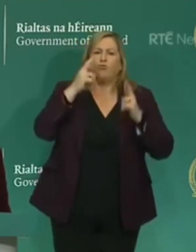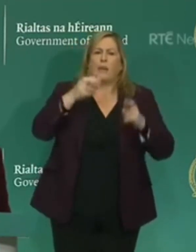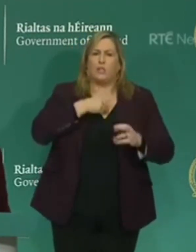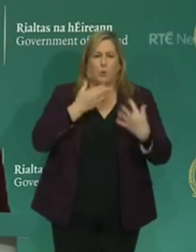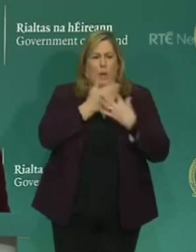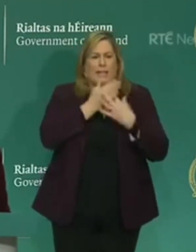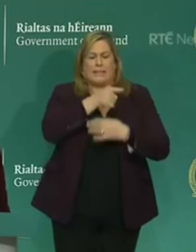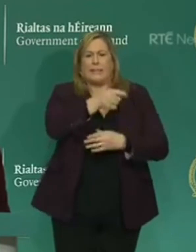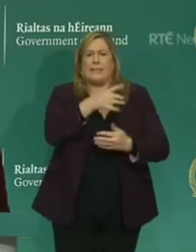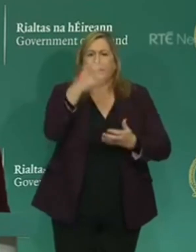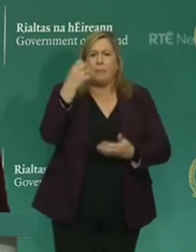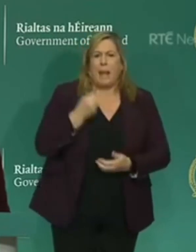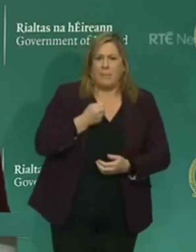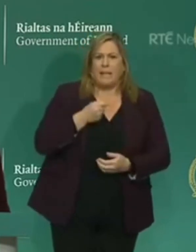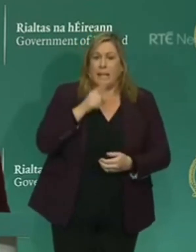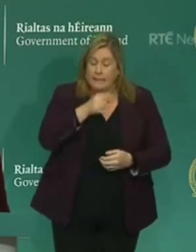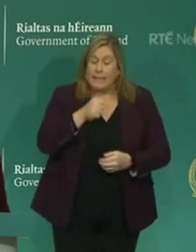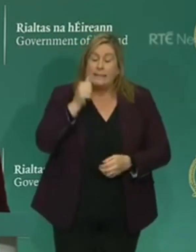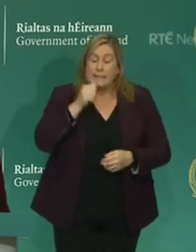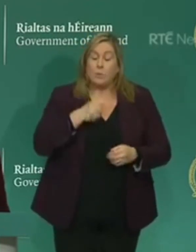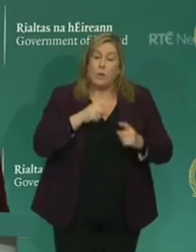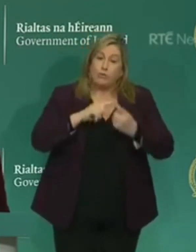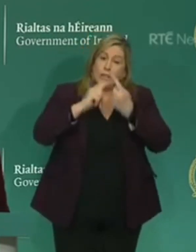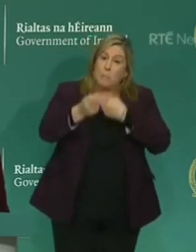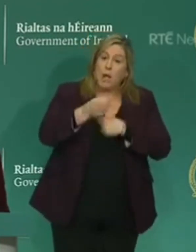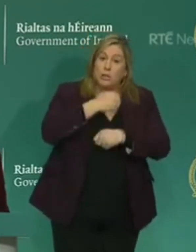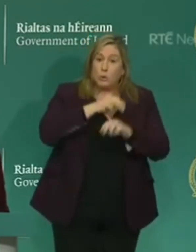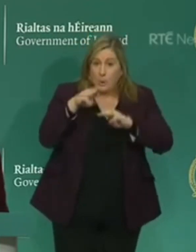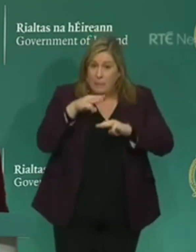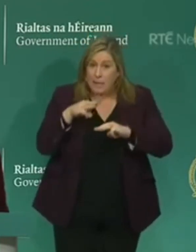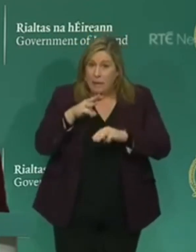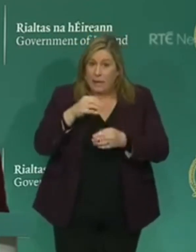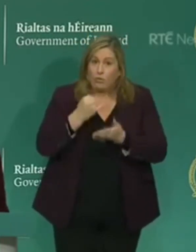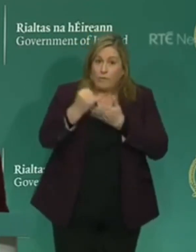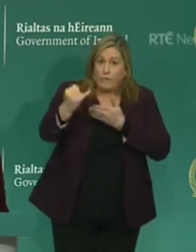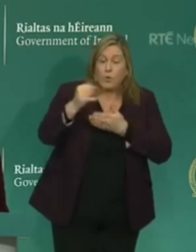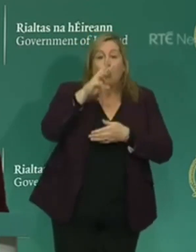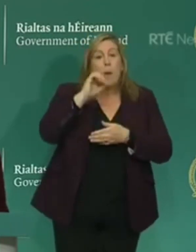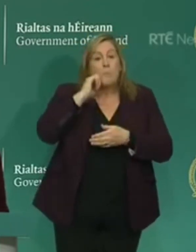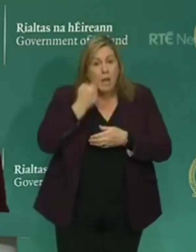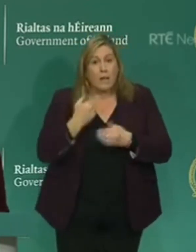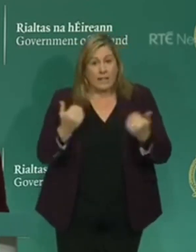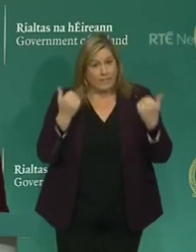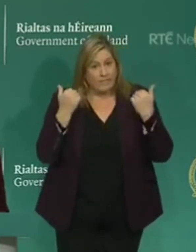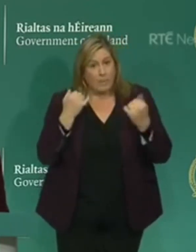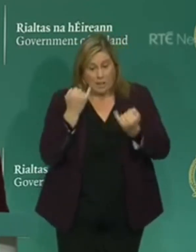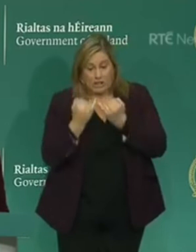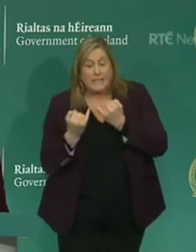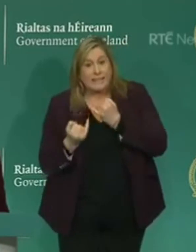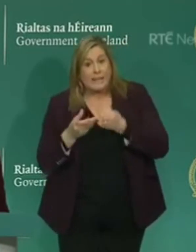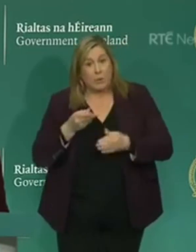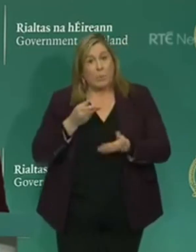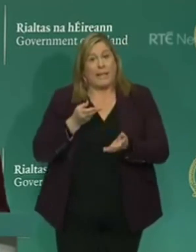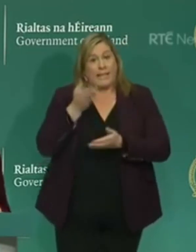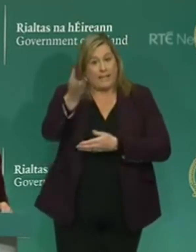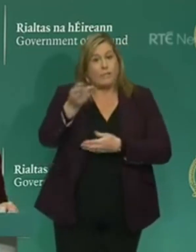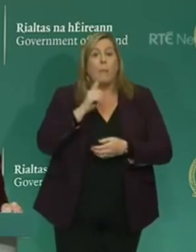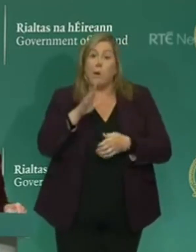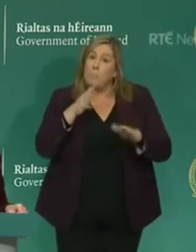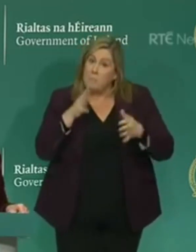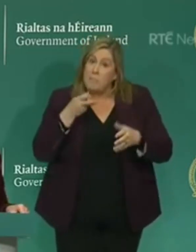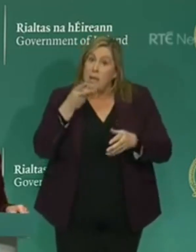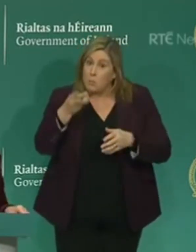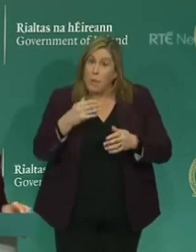allows such customers to understand why this is the case, and provide the Department with further information, which may lead to an award in their